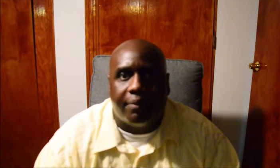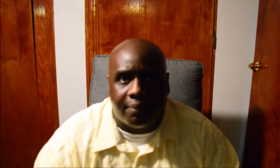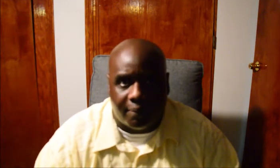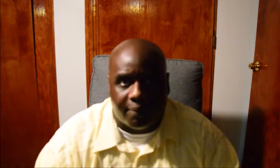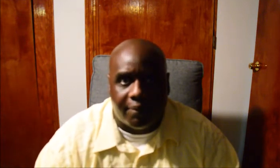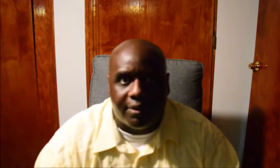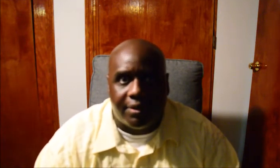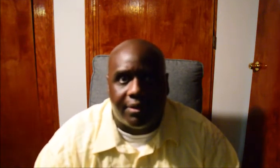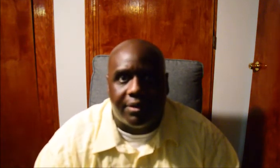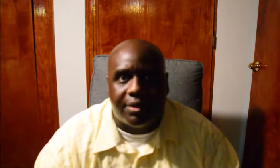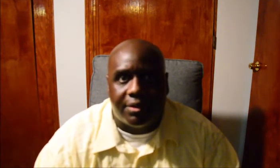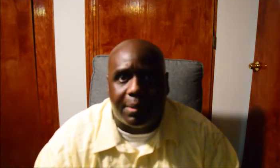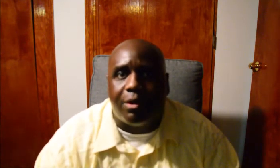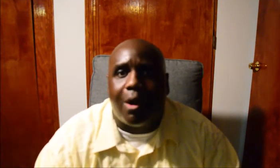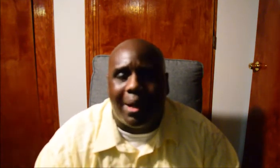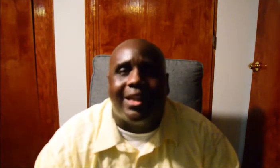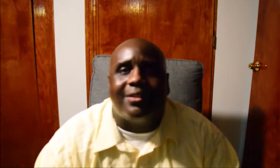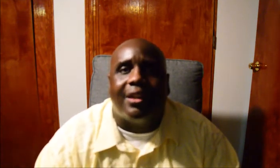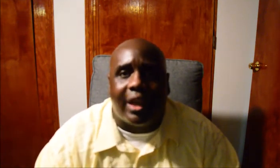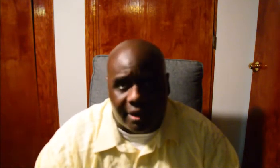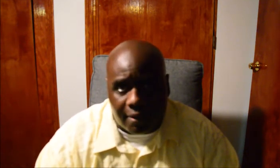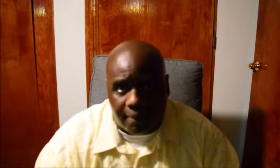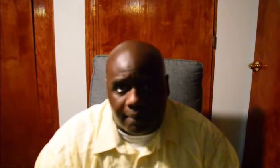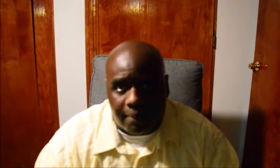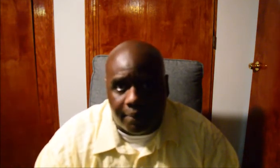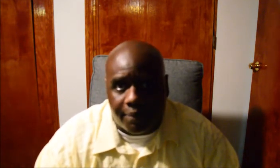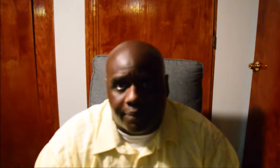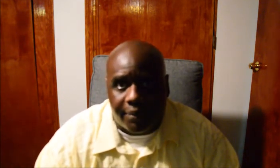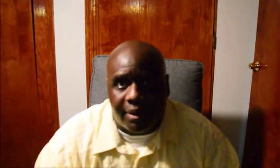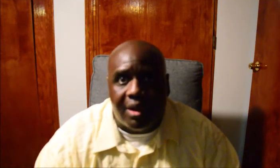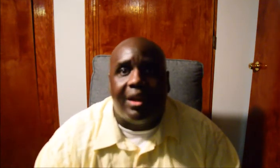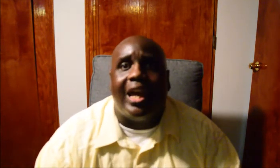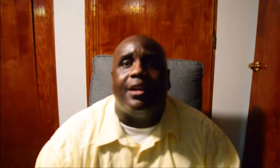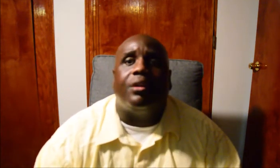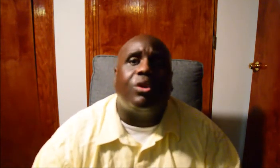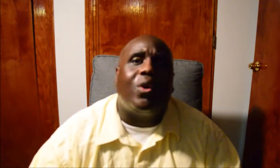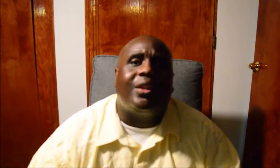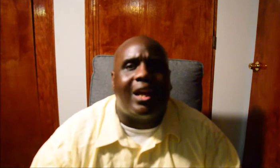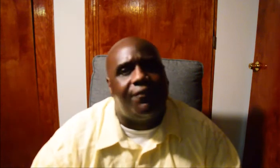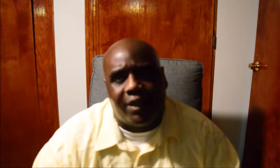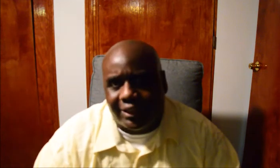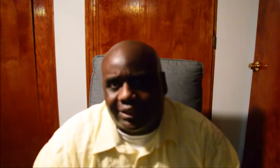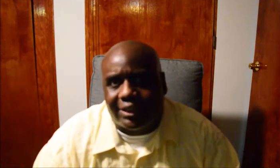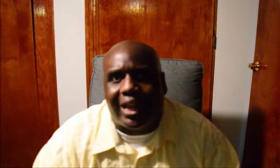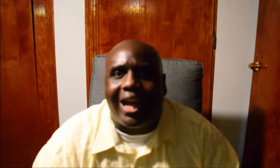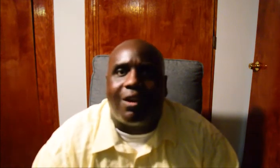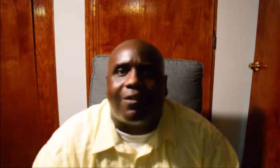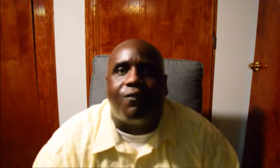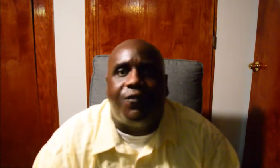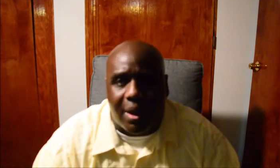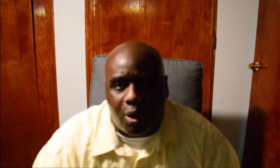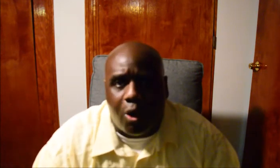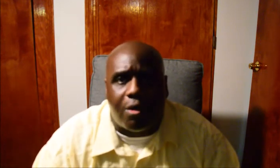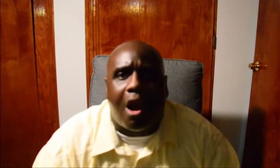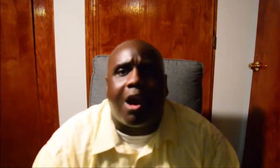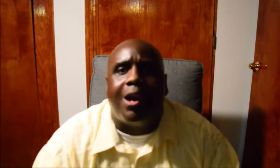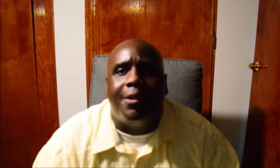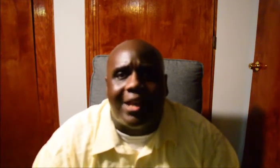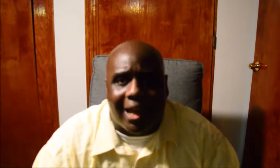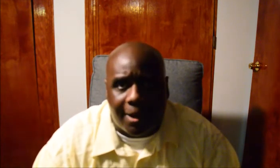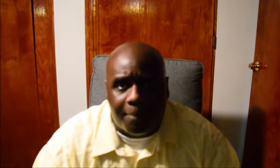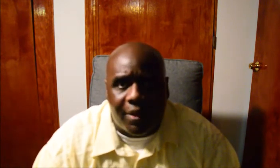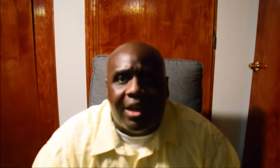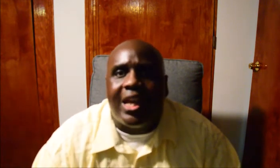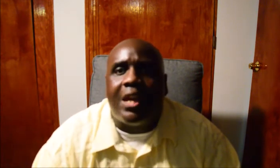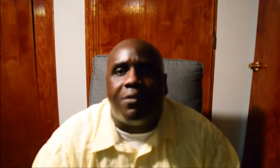Hmm. Some of you all might get that later. And Lori Lightfoot has just had her foot on our